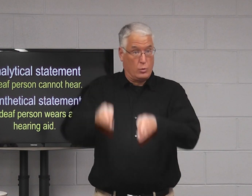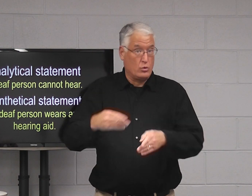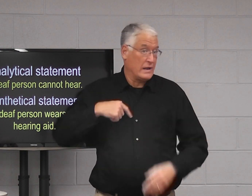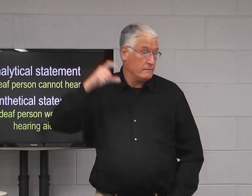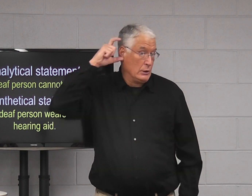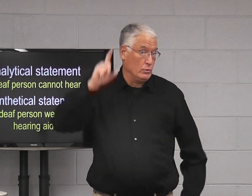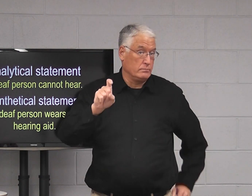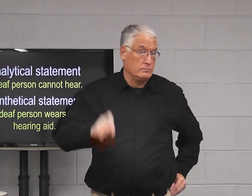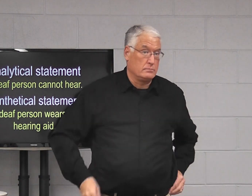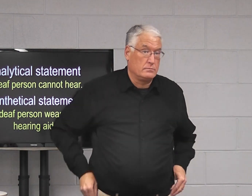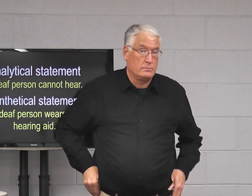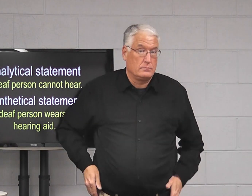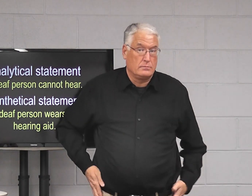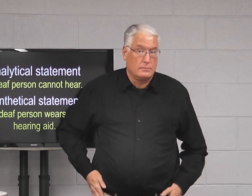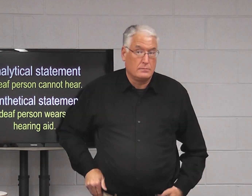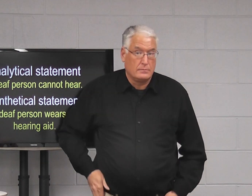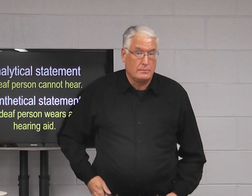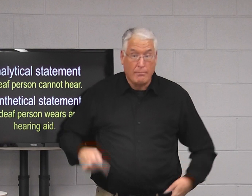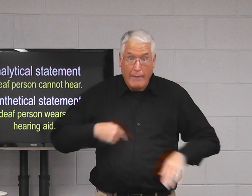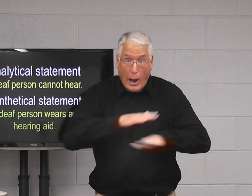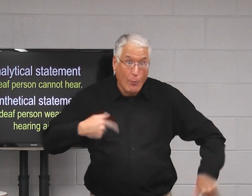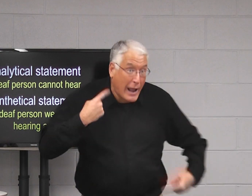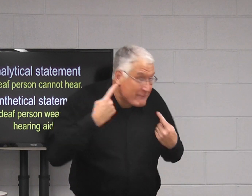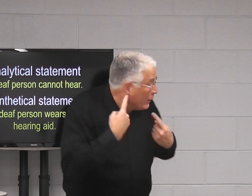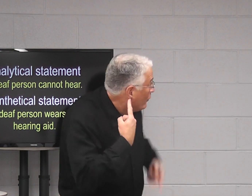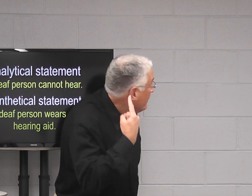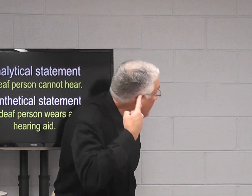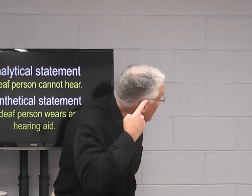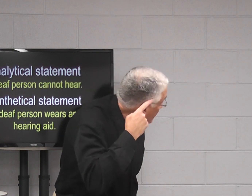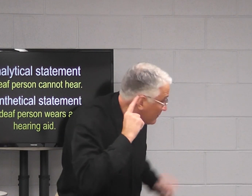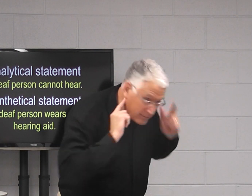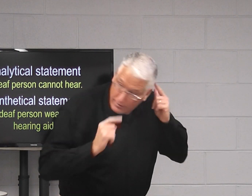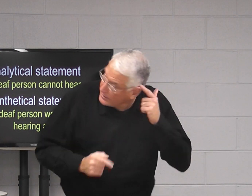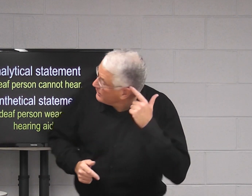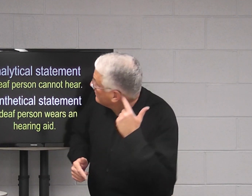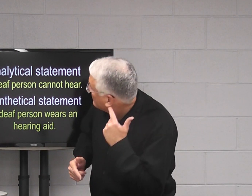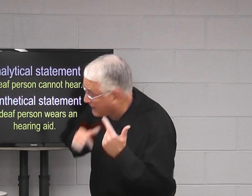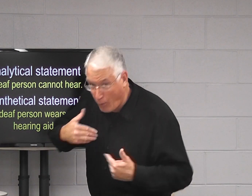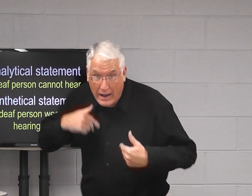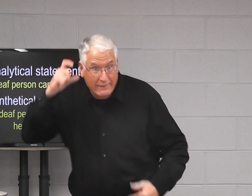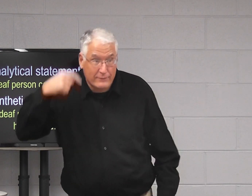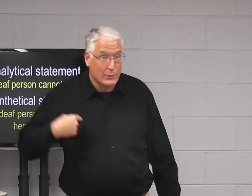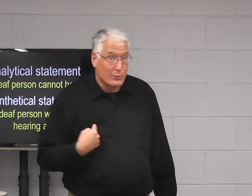You decide that person have a hearing aid. I don't have a hearing aid. I'm deaf.